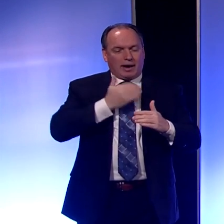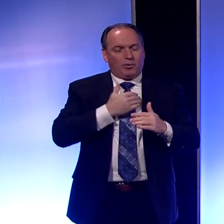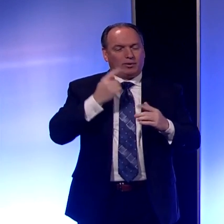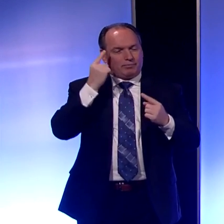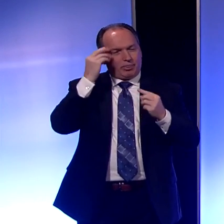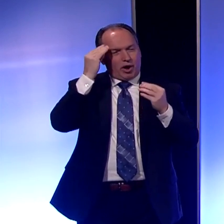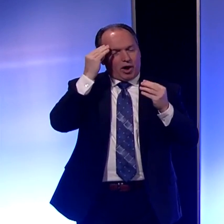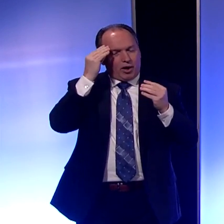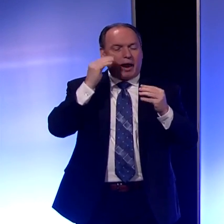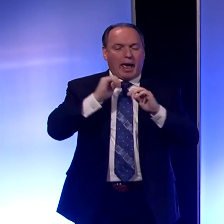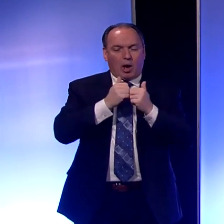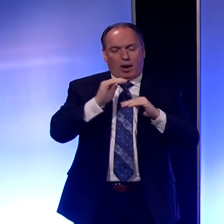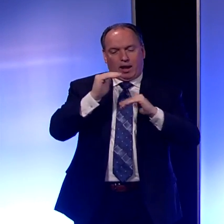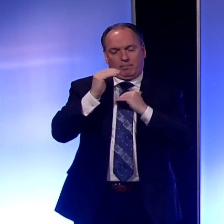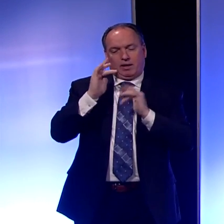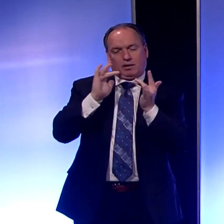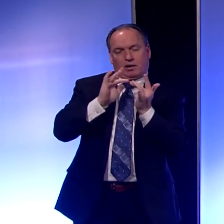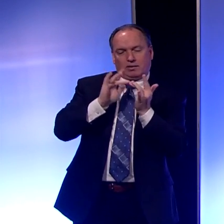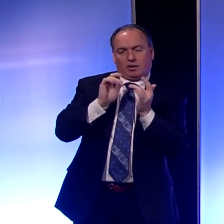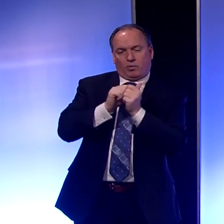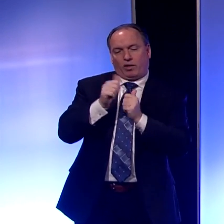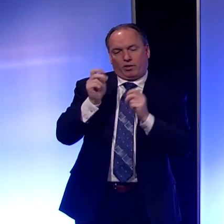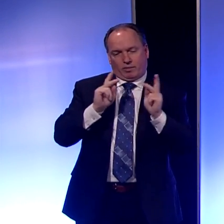can I limit that contact with others?